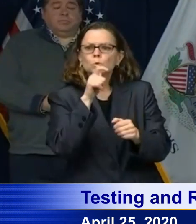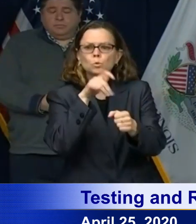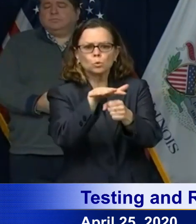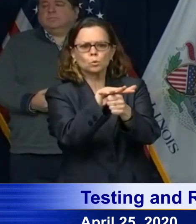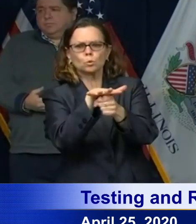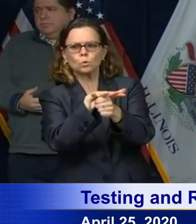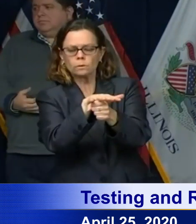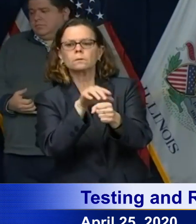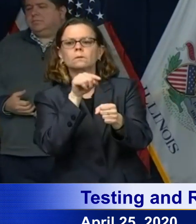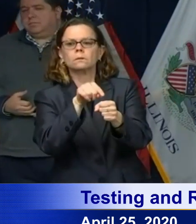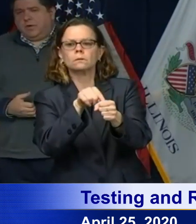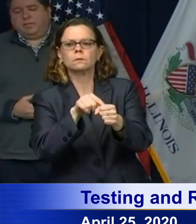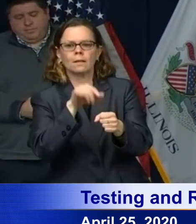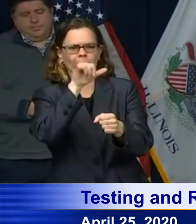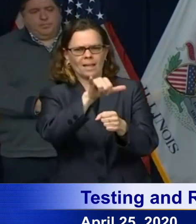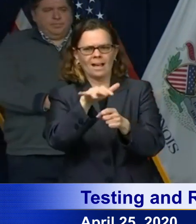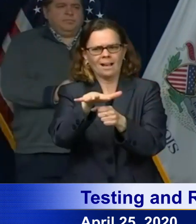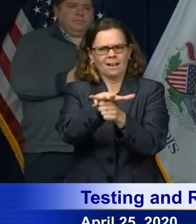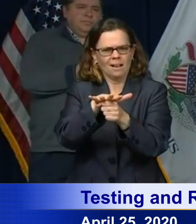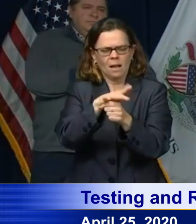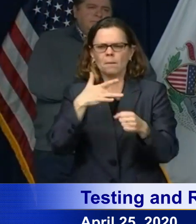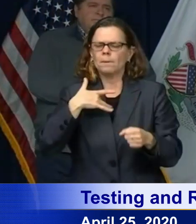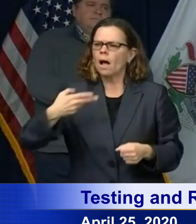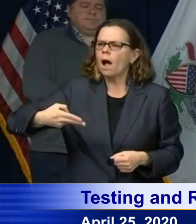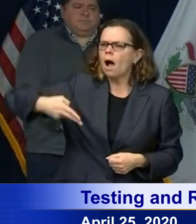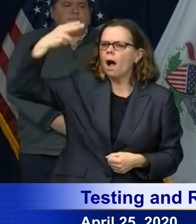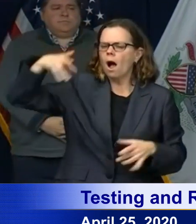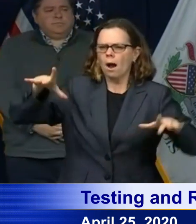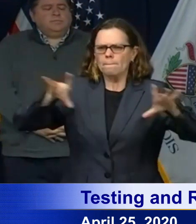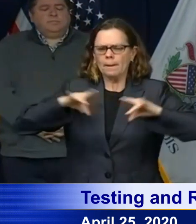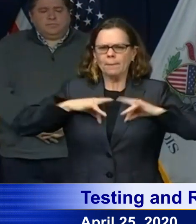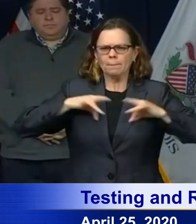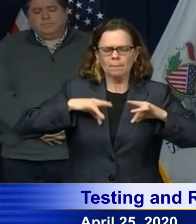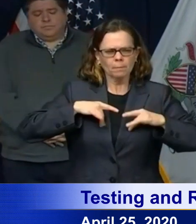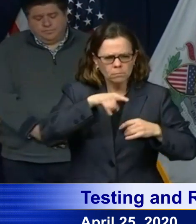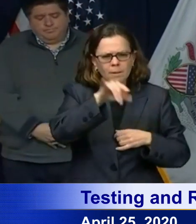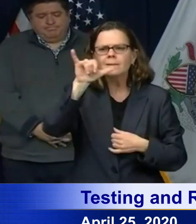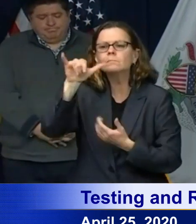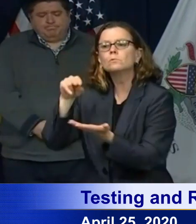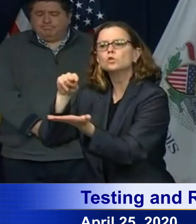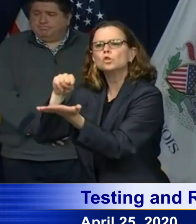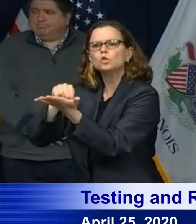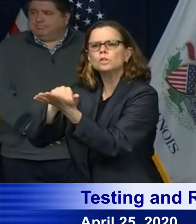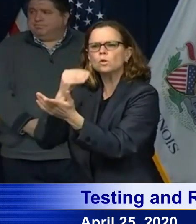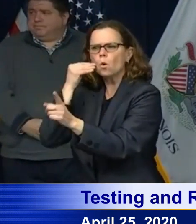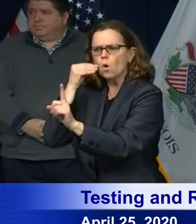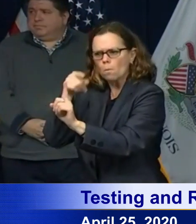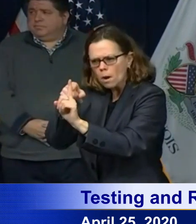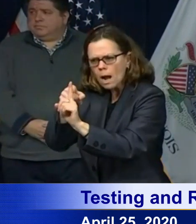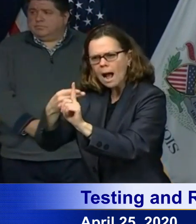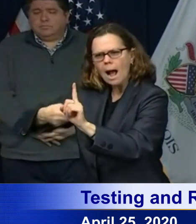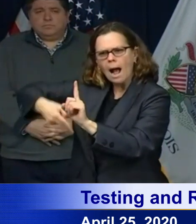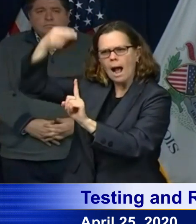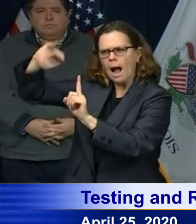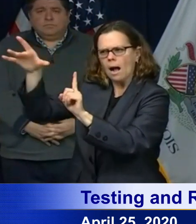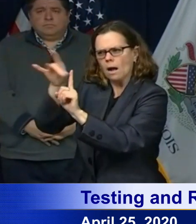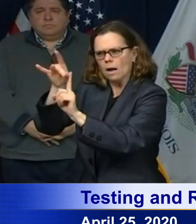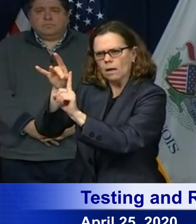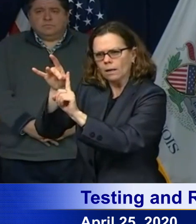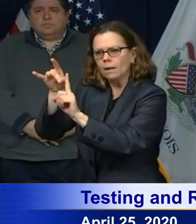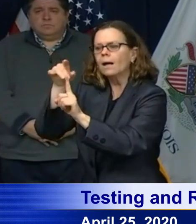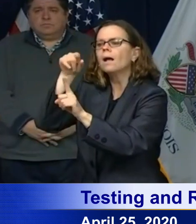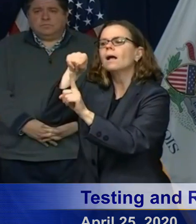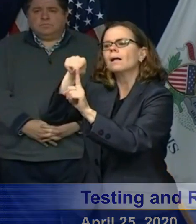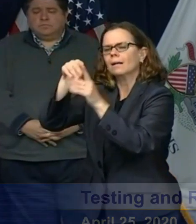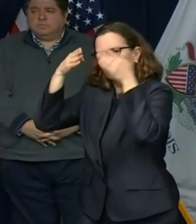healthcare worker or they work in a nursing home and we know that they have been exposed, we are trying to get those people tested as well. So, um,